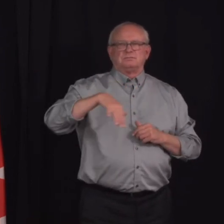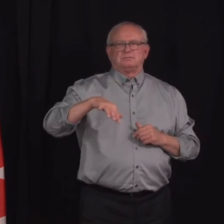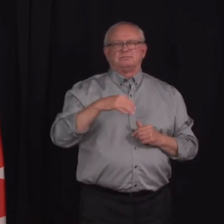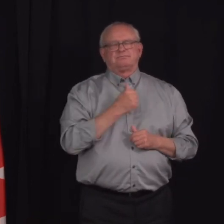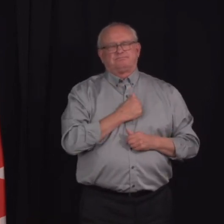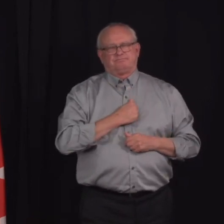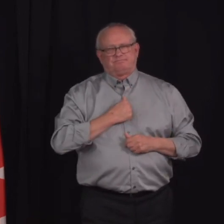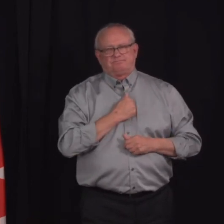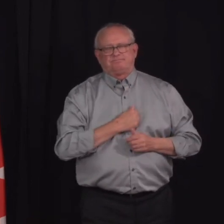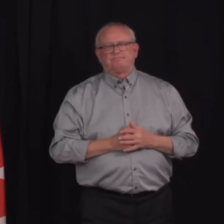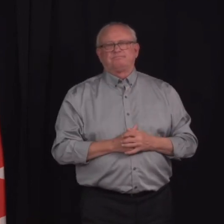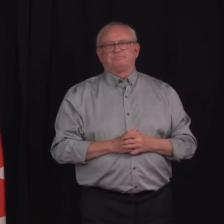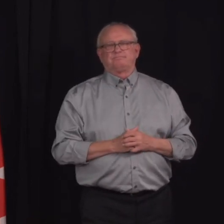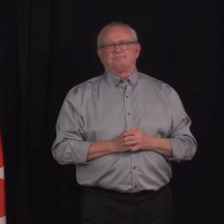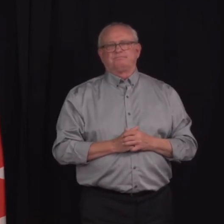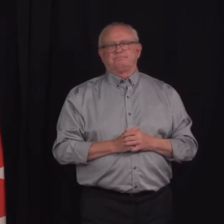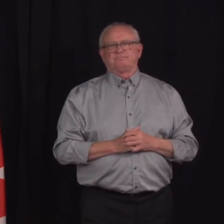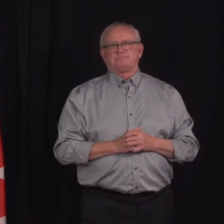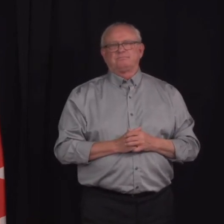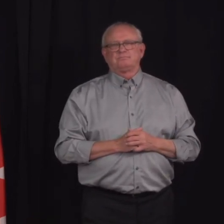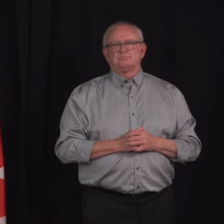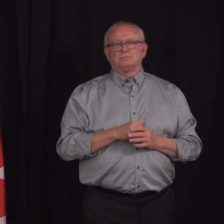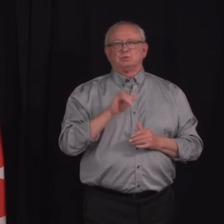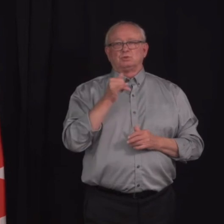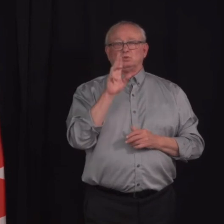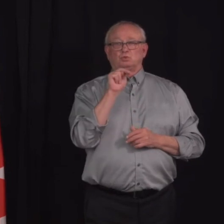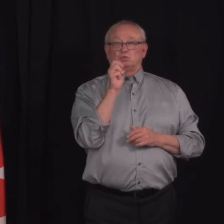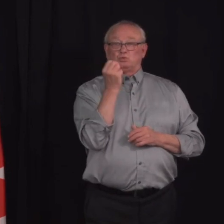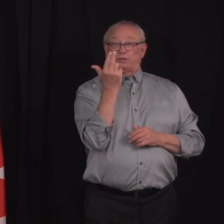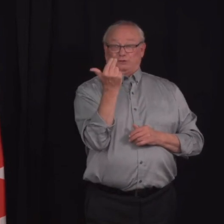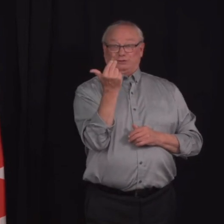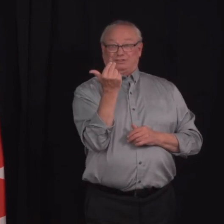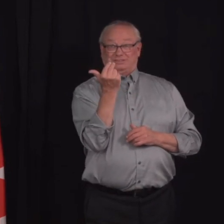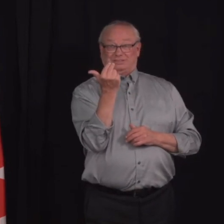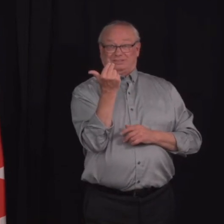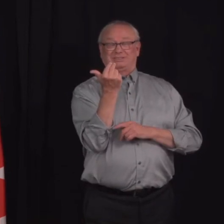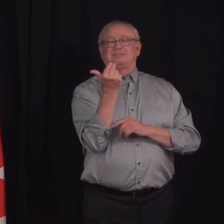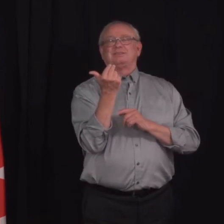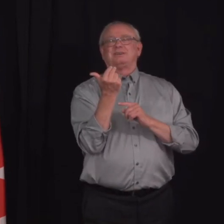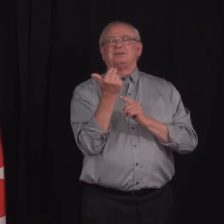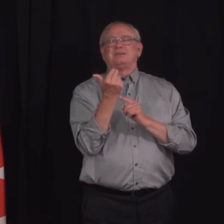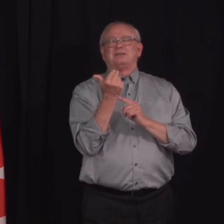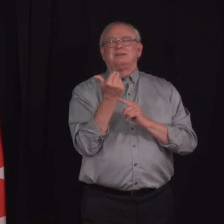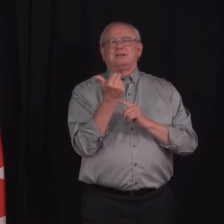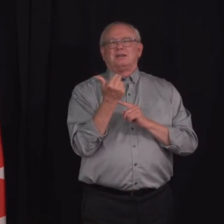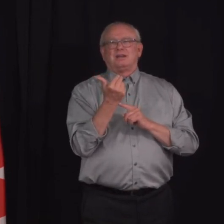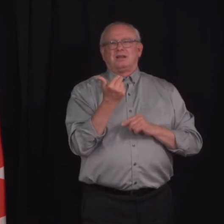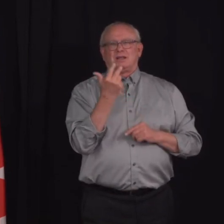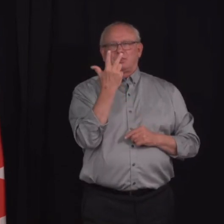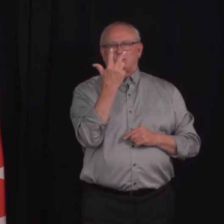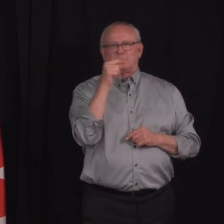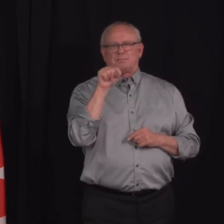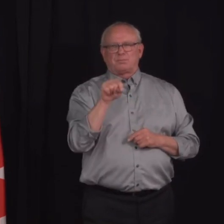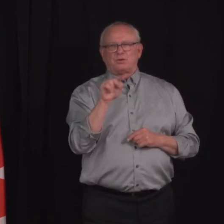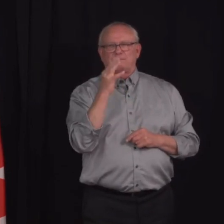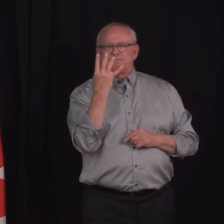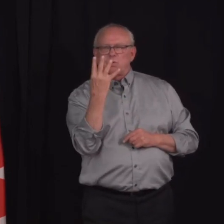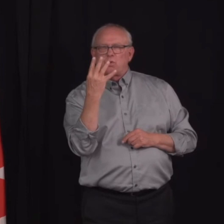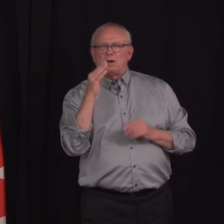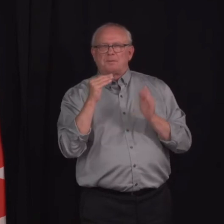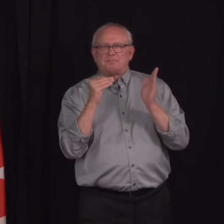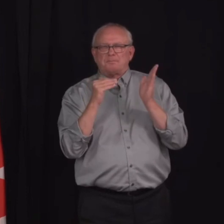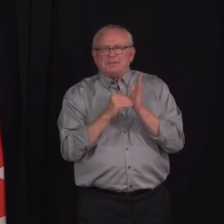13, we had administered more than 3.4 million doses of COVID vaccine to